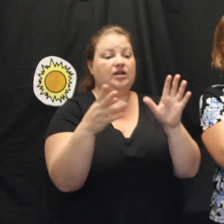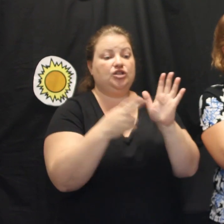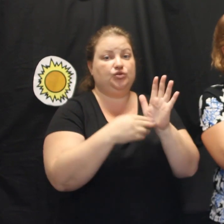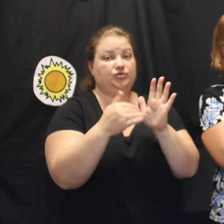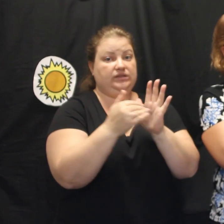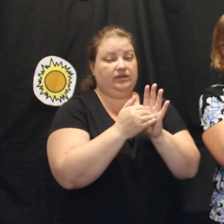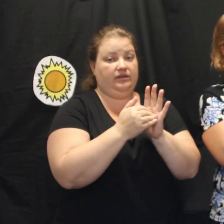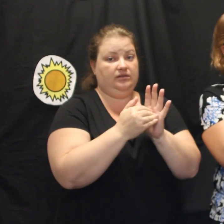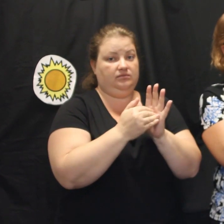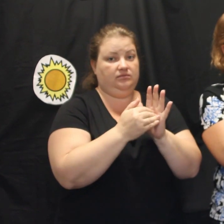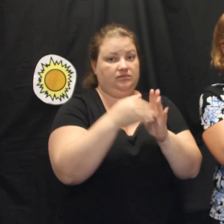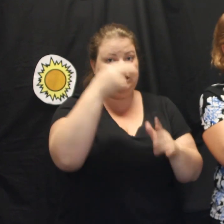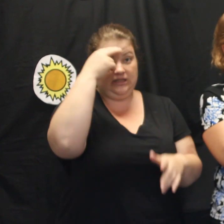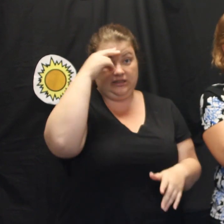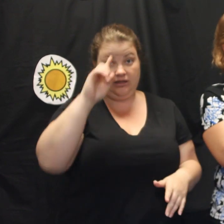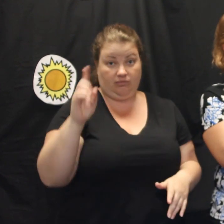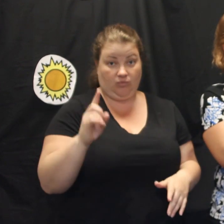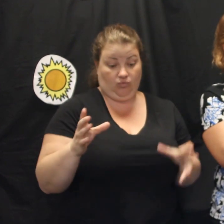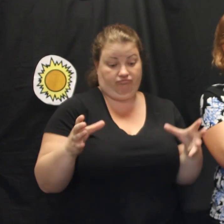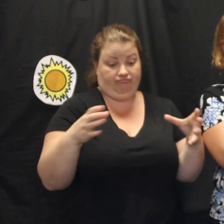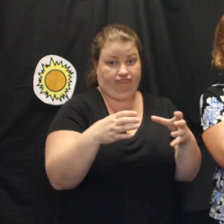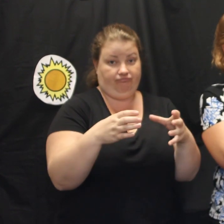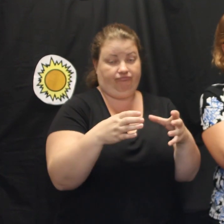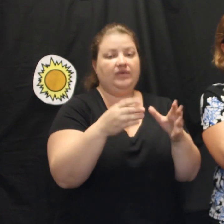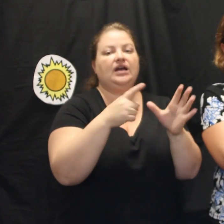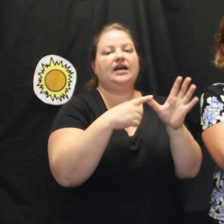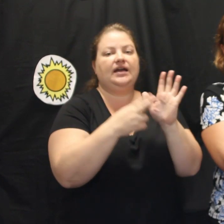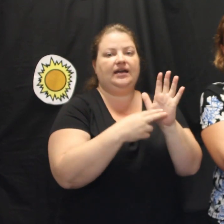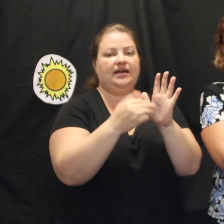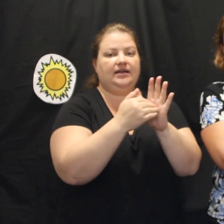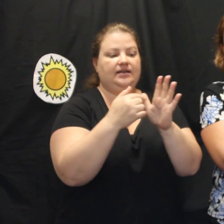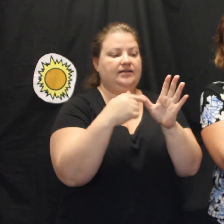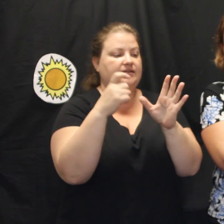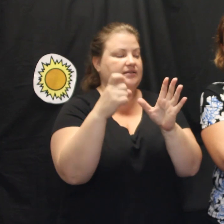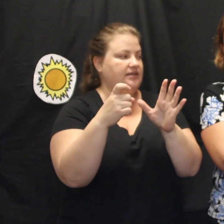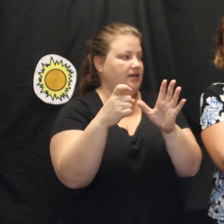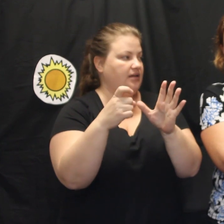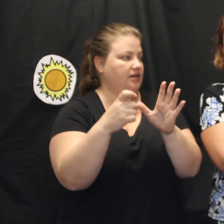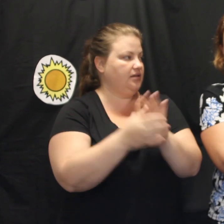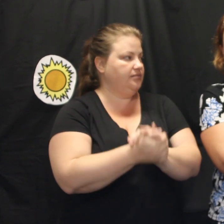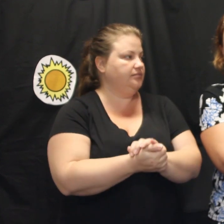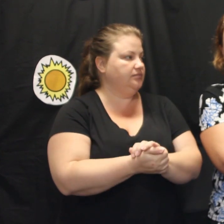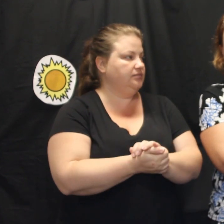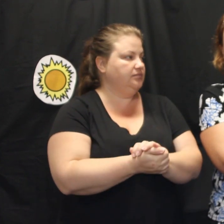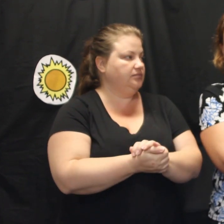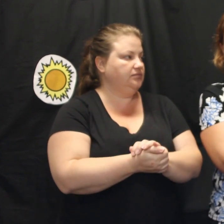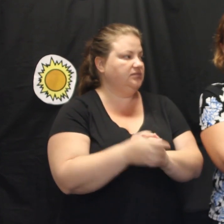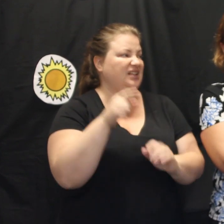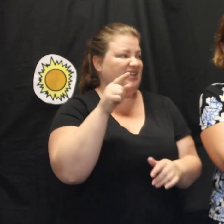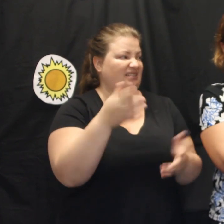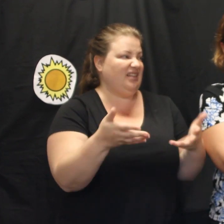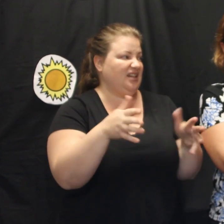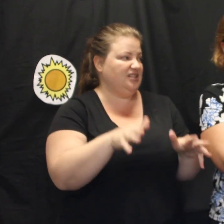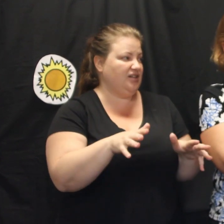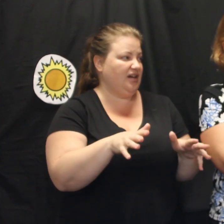They died in places with names like The Neck, Lone Pine and Anzac Cove.